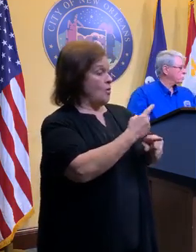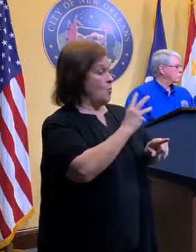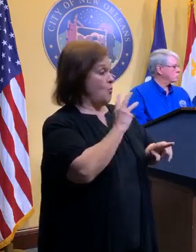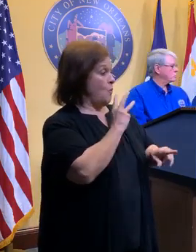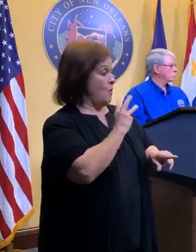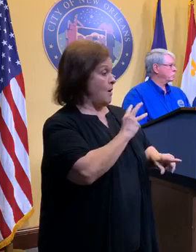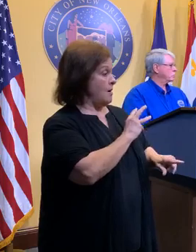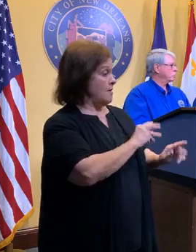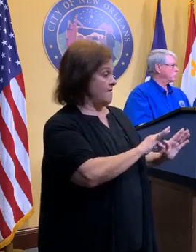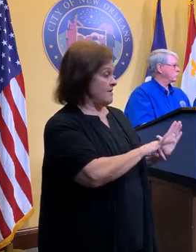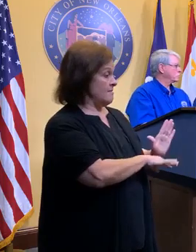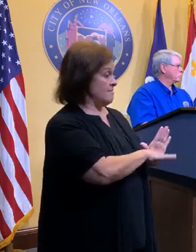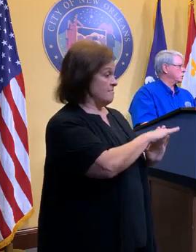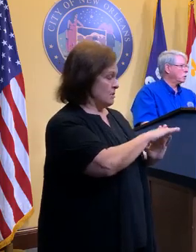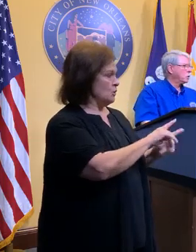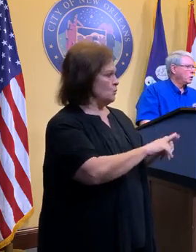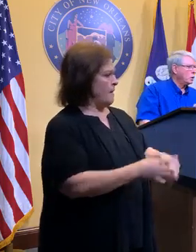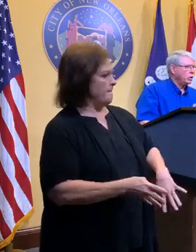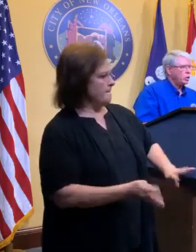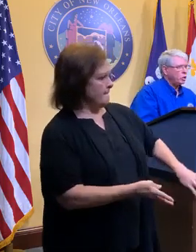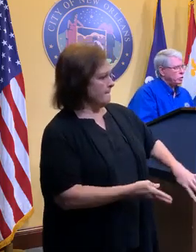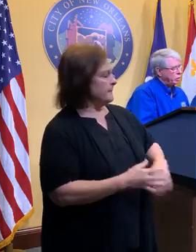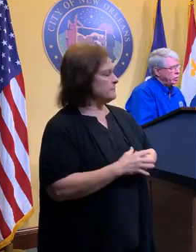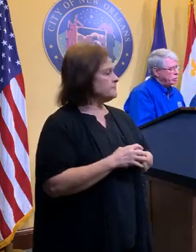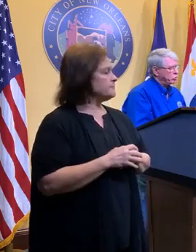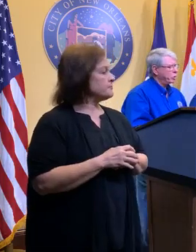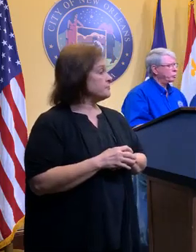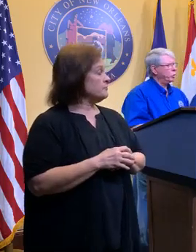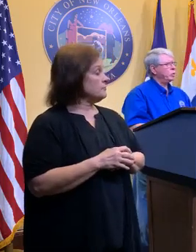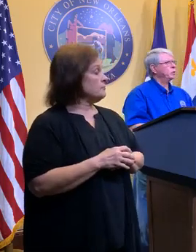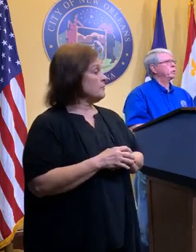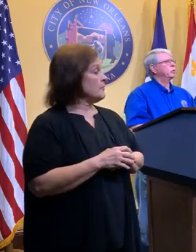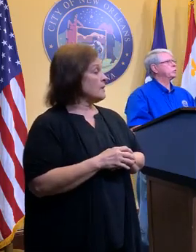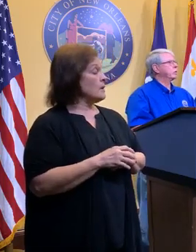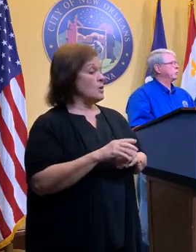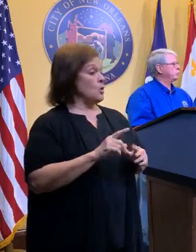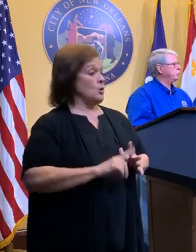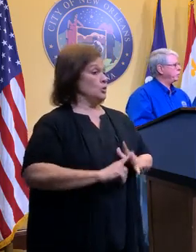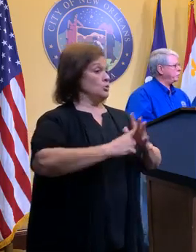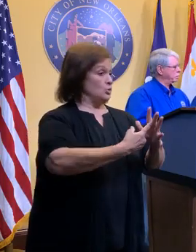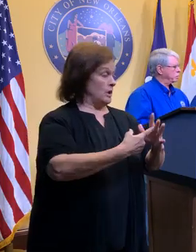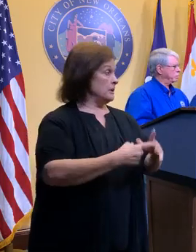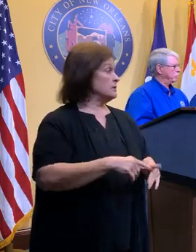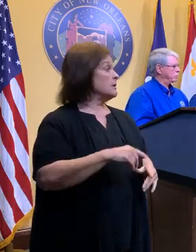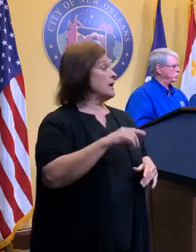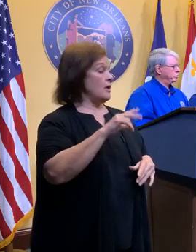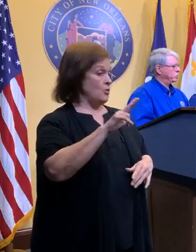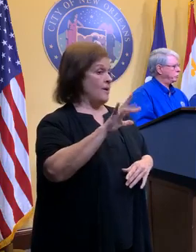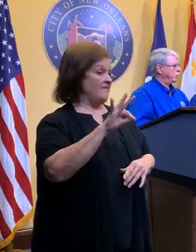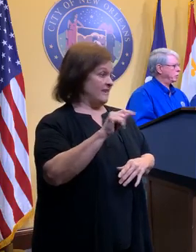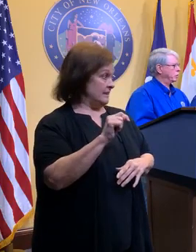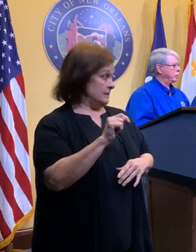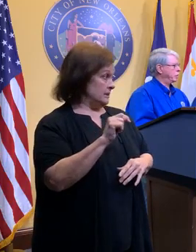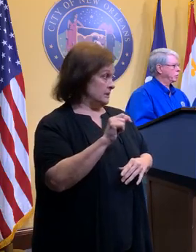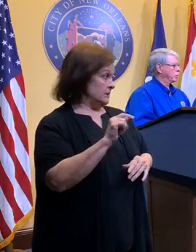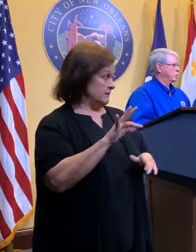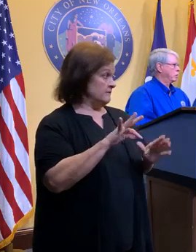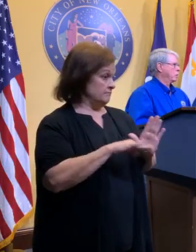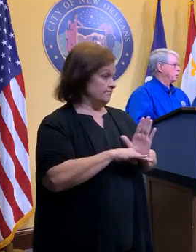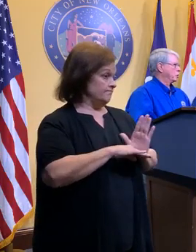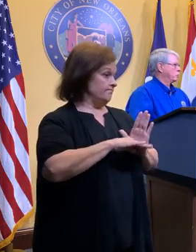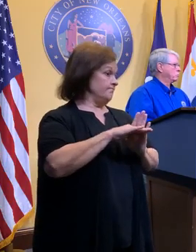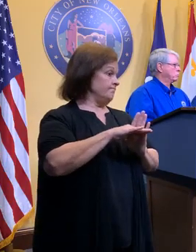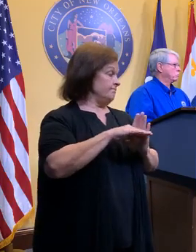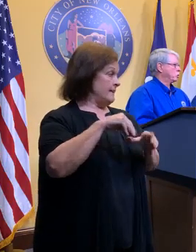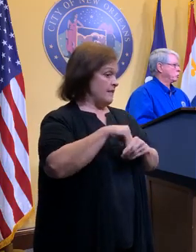So have they shut those gates now or do they process up them more? No, the trigger point is three feet elevation, three feet in the lake.